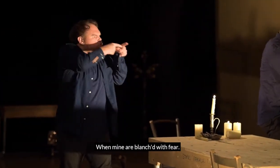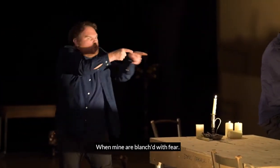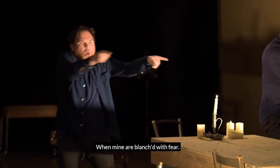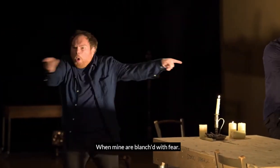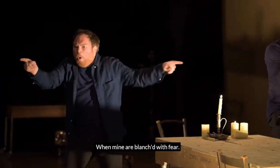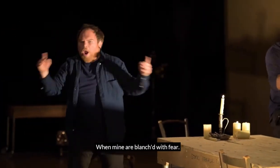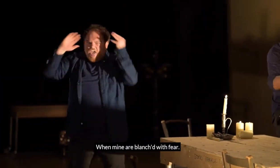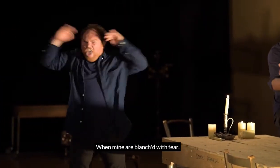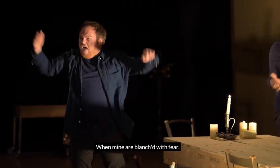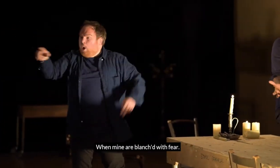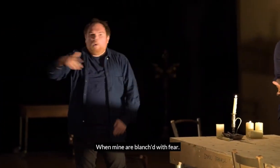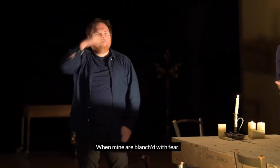obliged with fear.